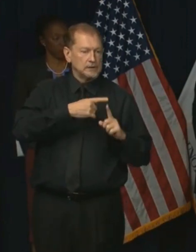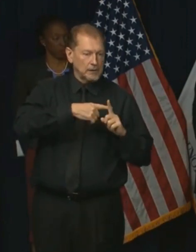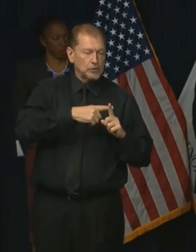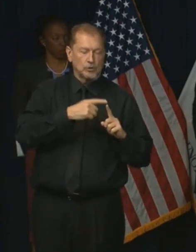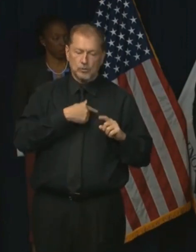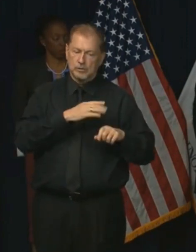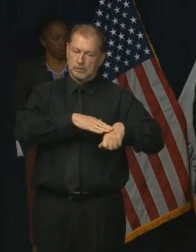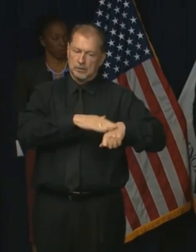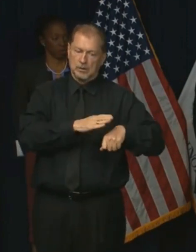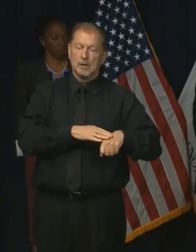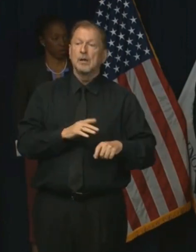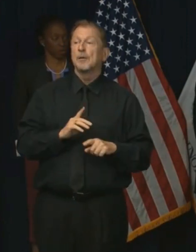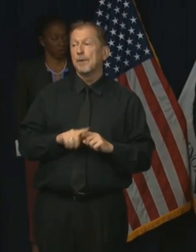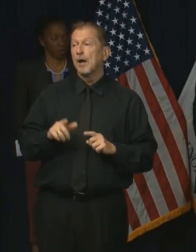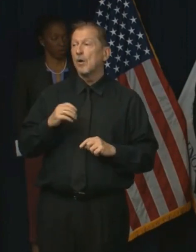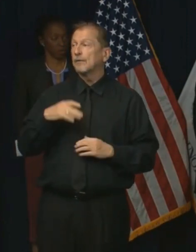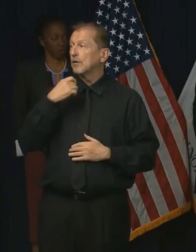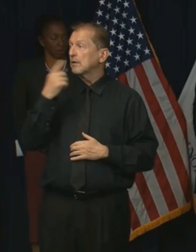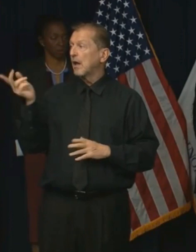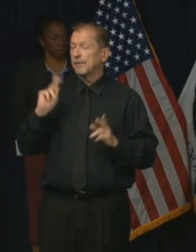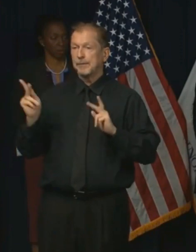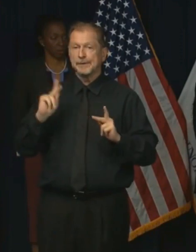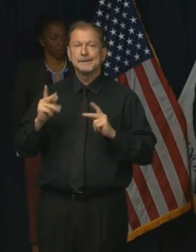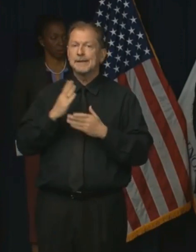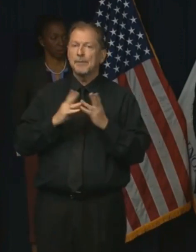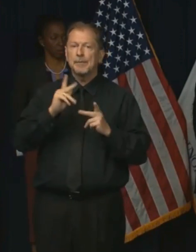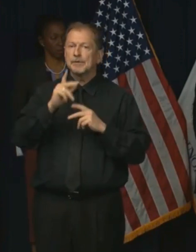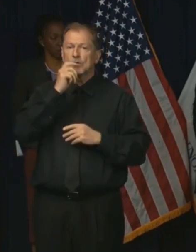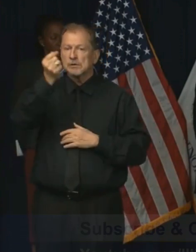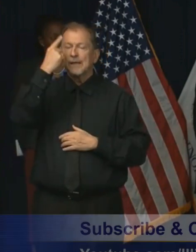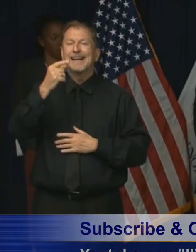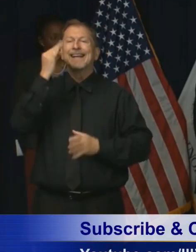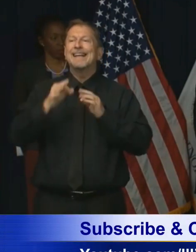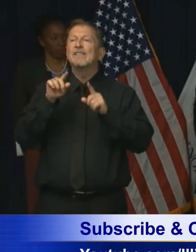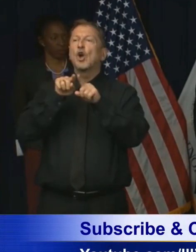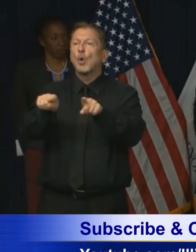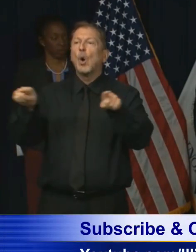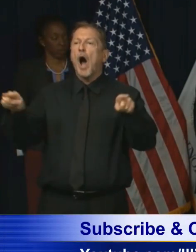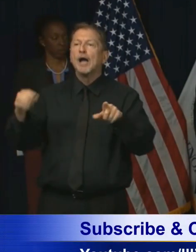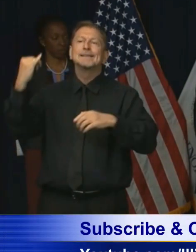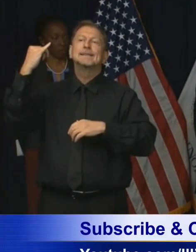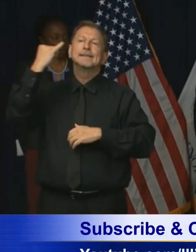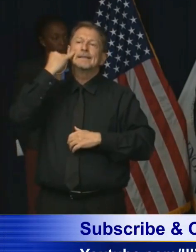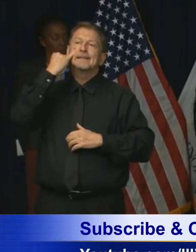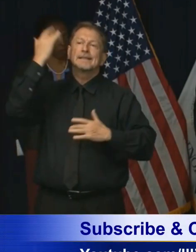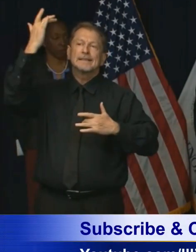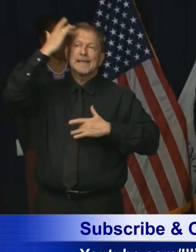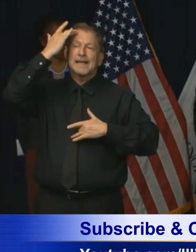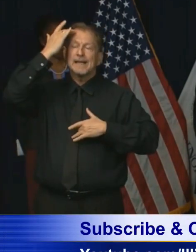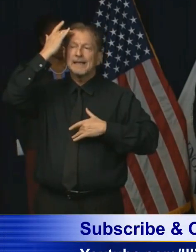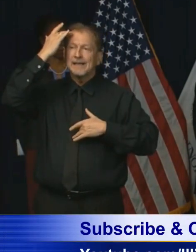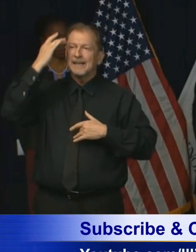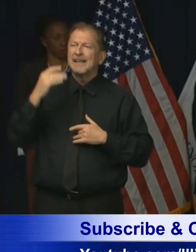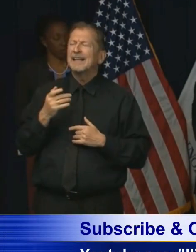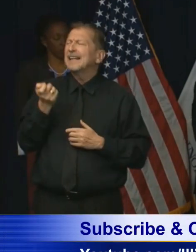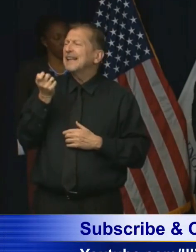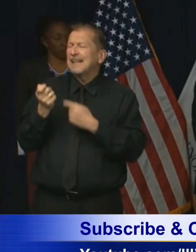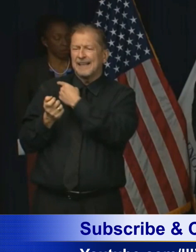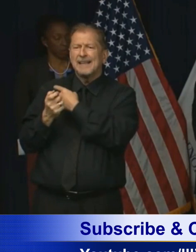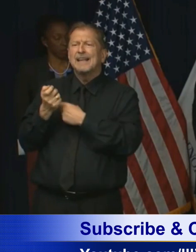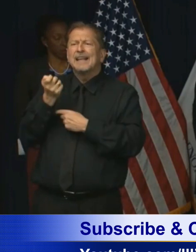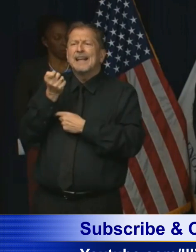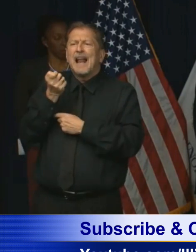that some folks, unfortunately, haven't gotten the message is when you are sick. And to quote Dr. Arati, even a little bit,